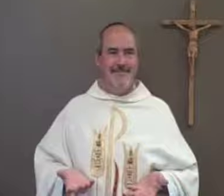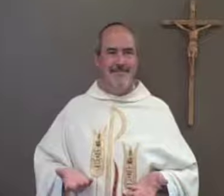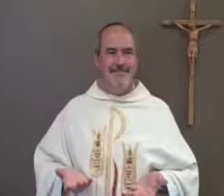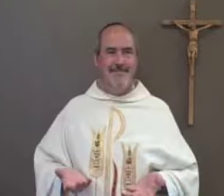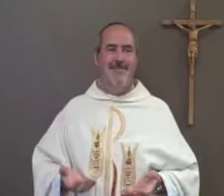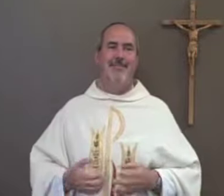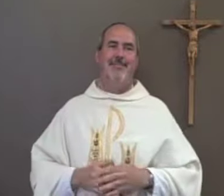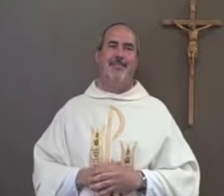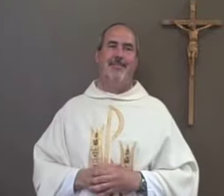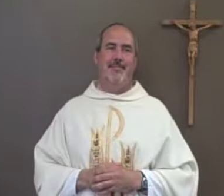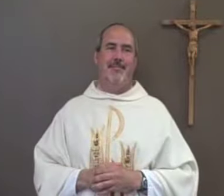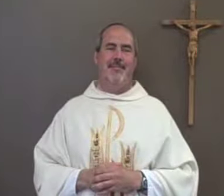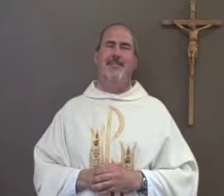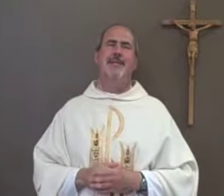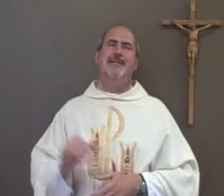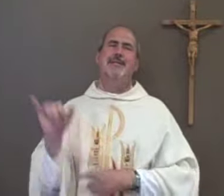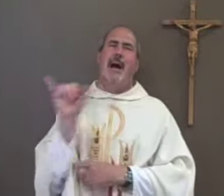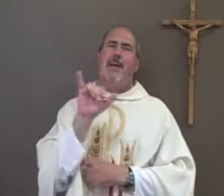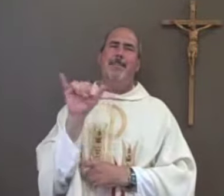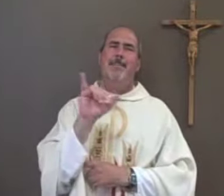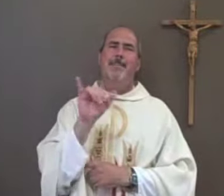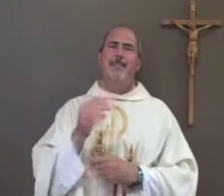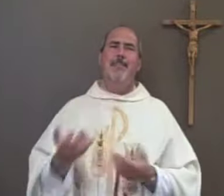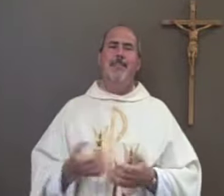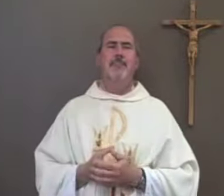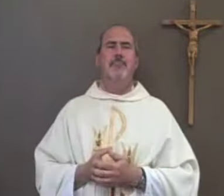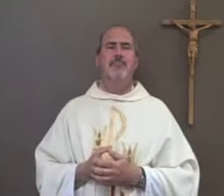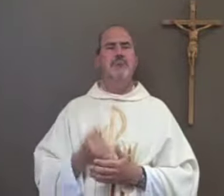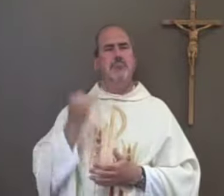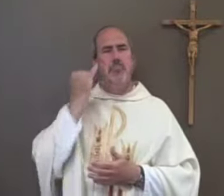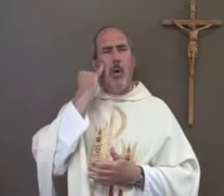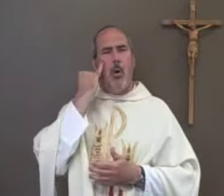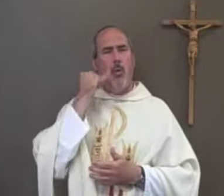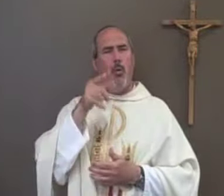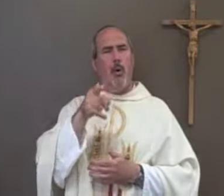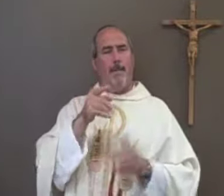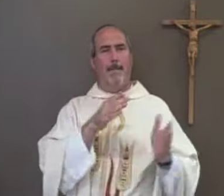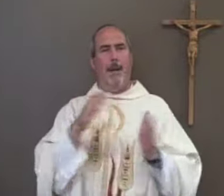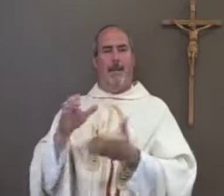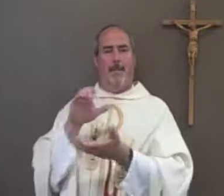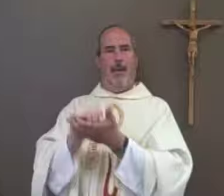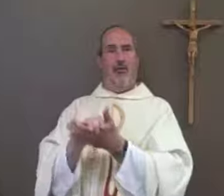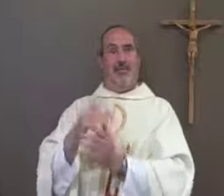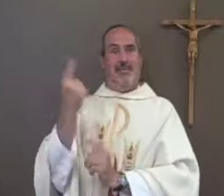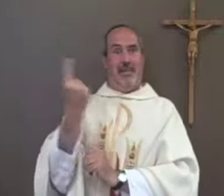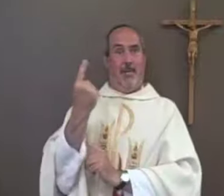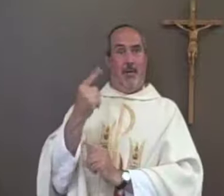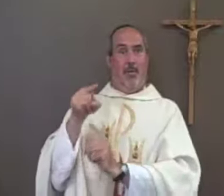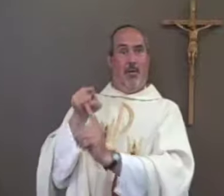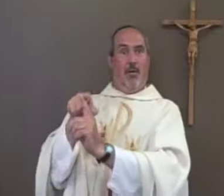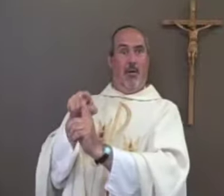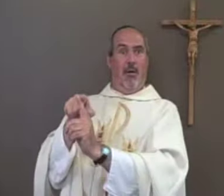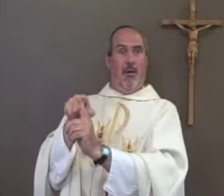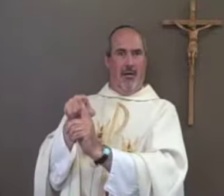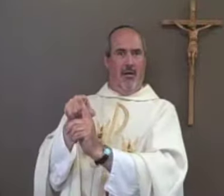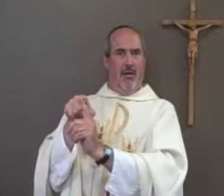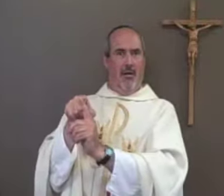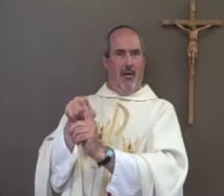also when you go to marry